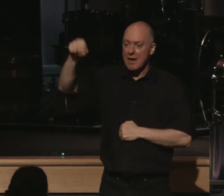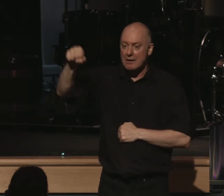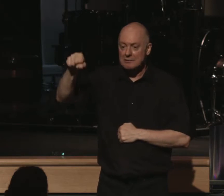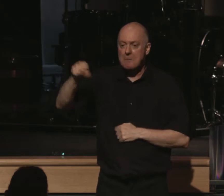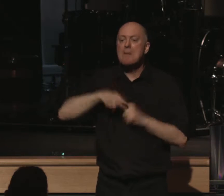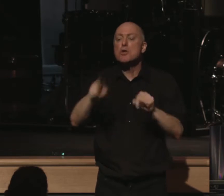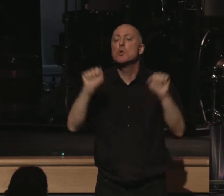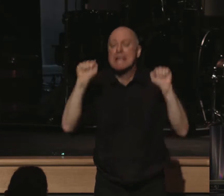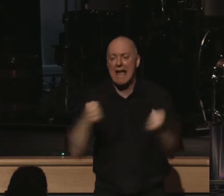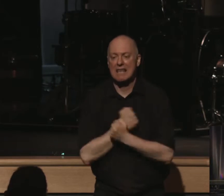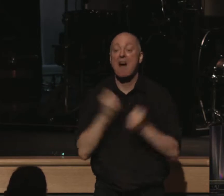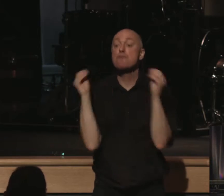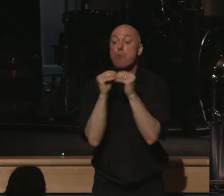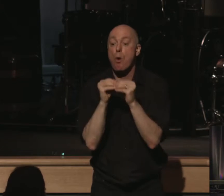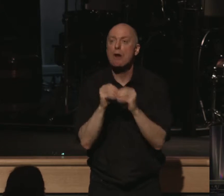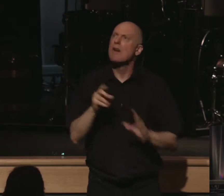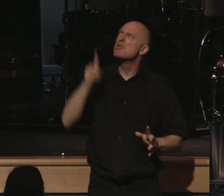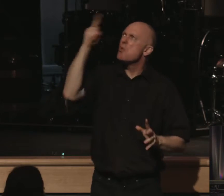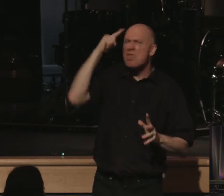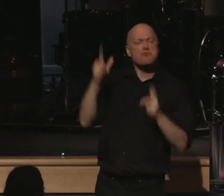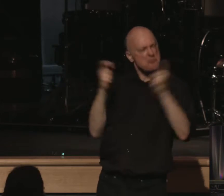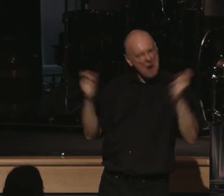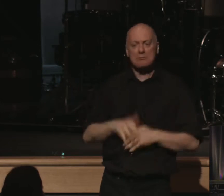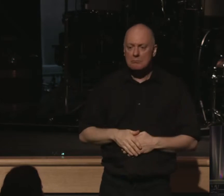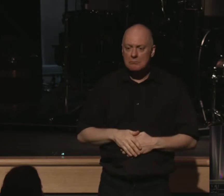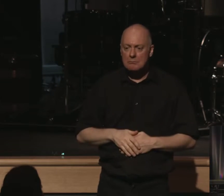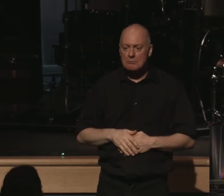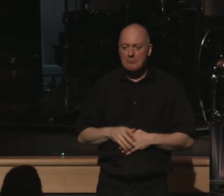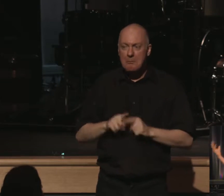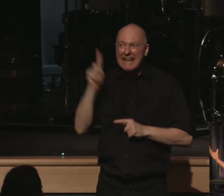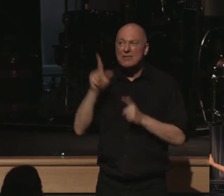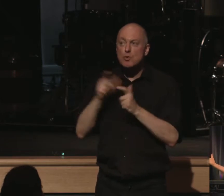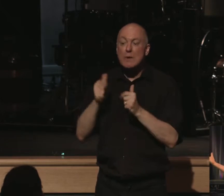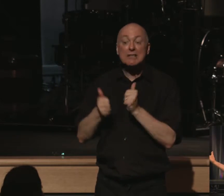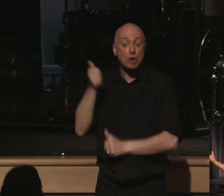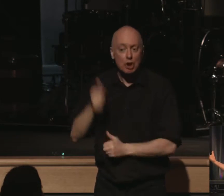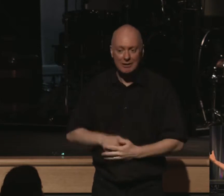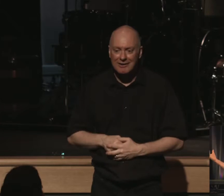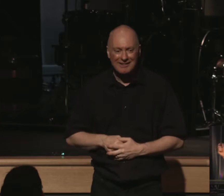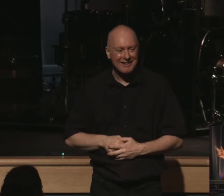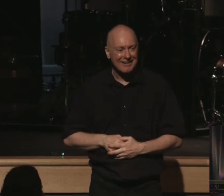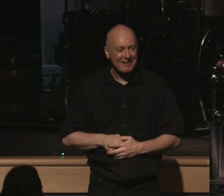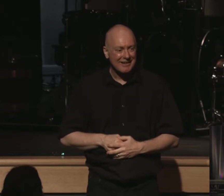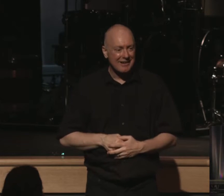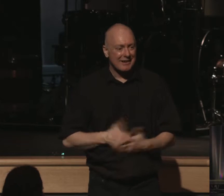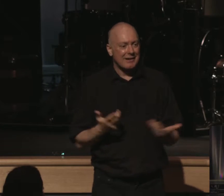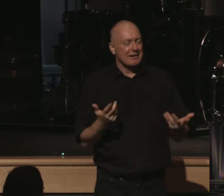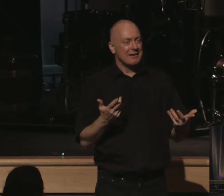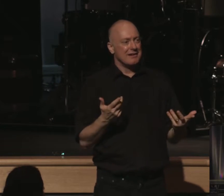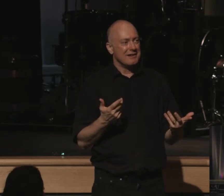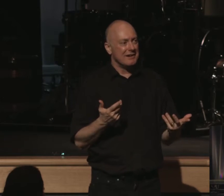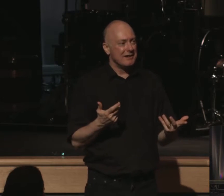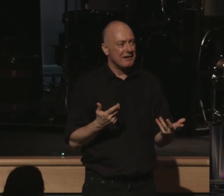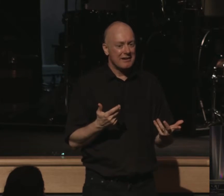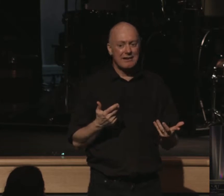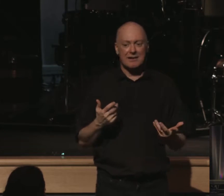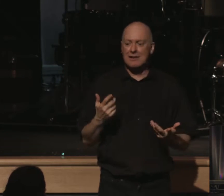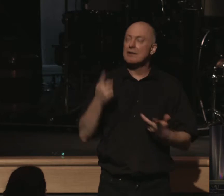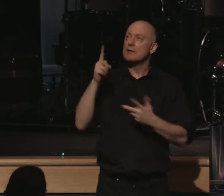you can love him more. As much as you think he's great, he's actually greater. You know, one thing you can't overdo in this life is thinking of the greatness of